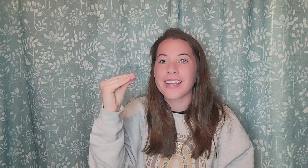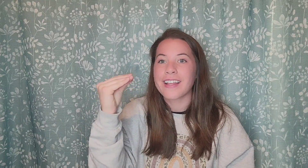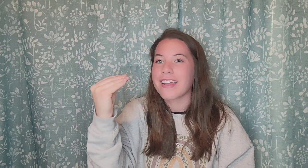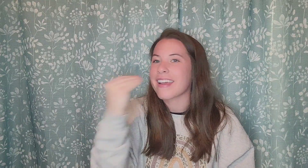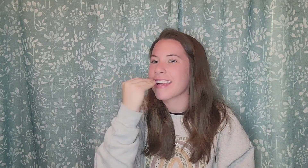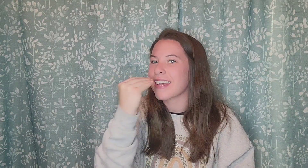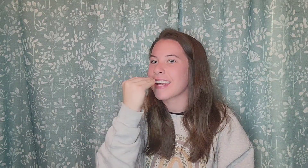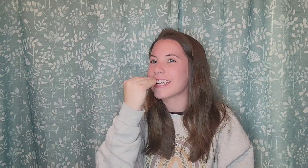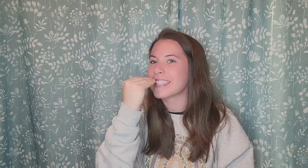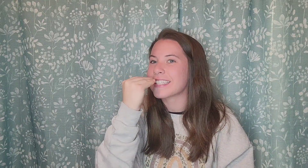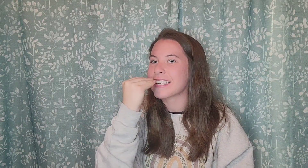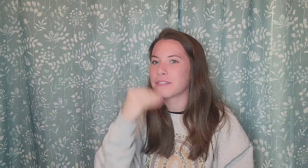Eat.